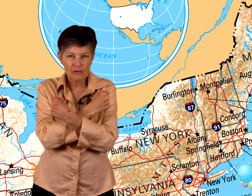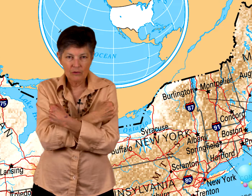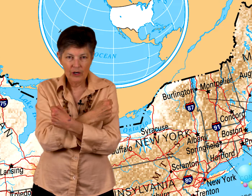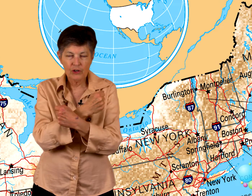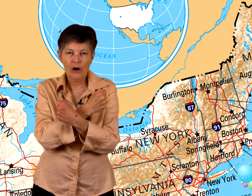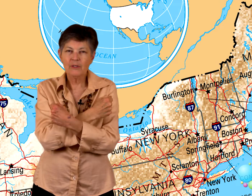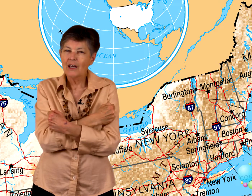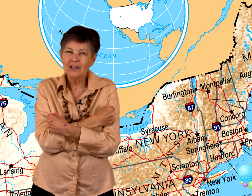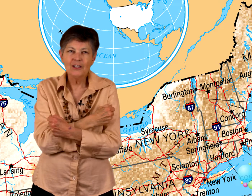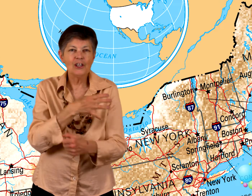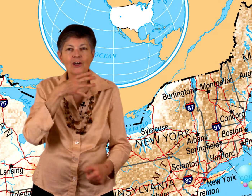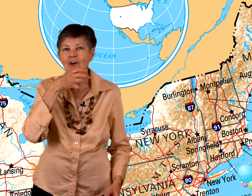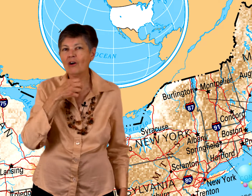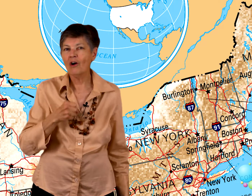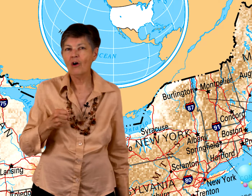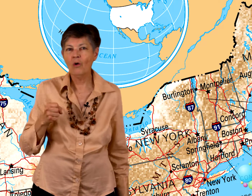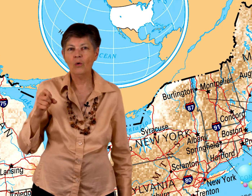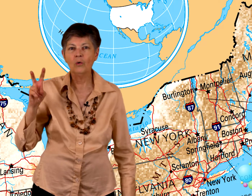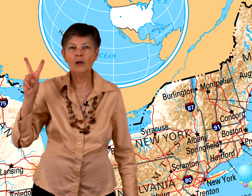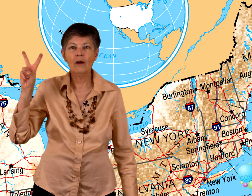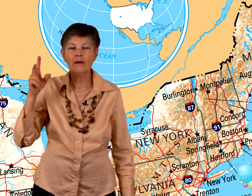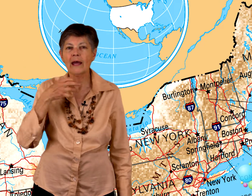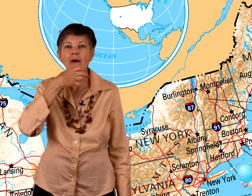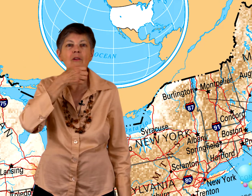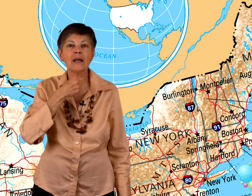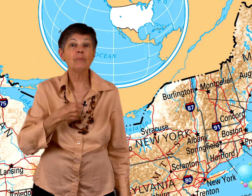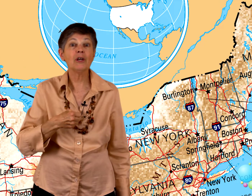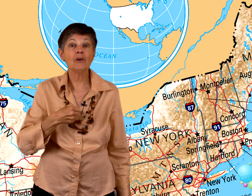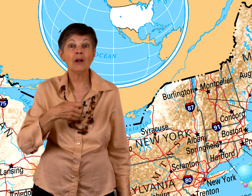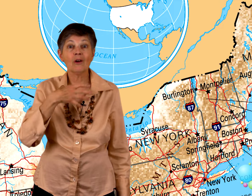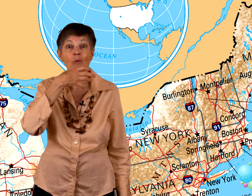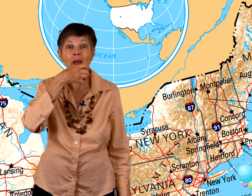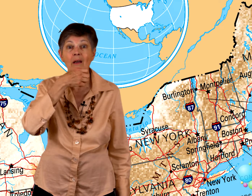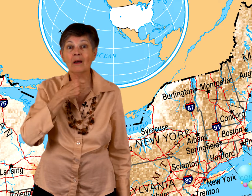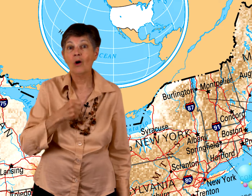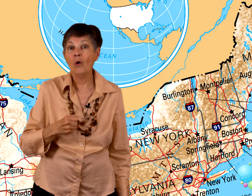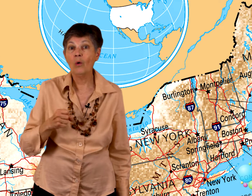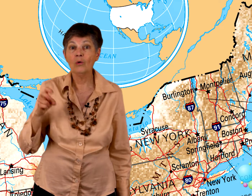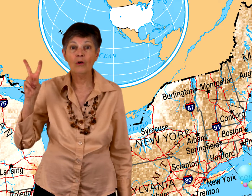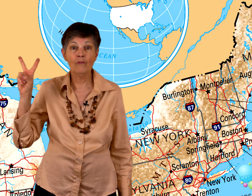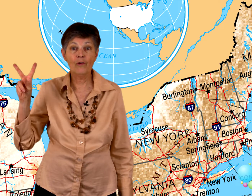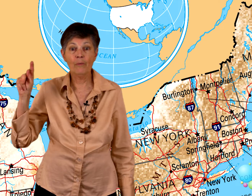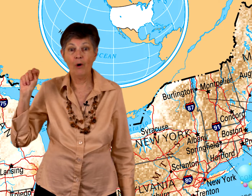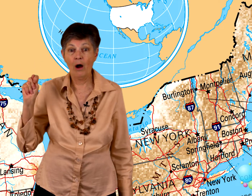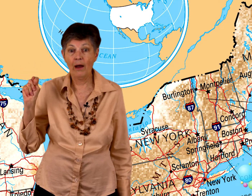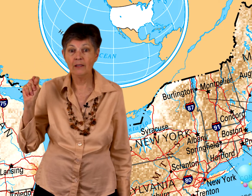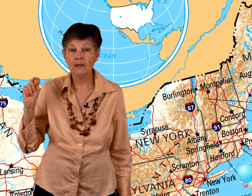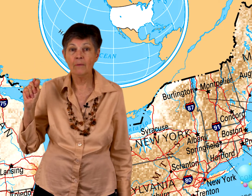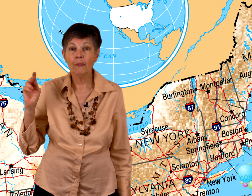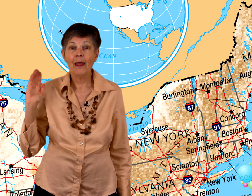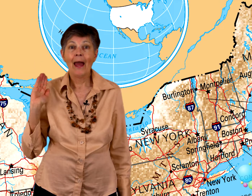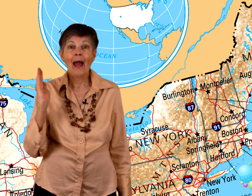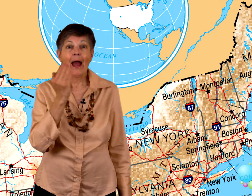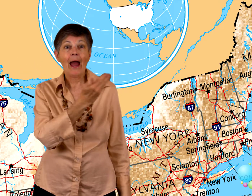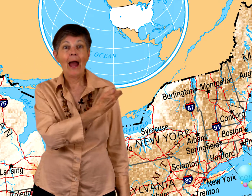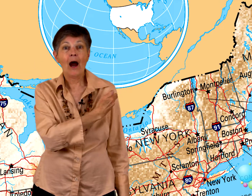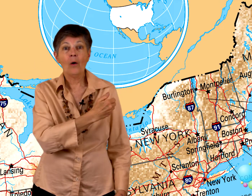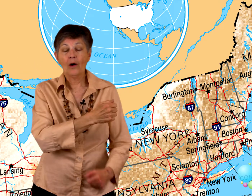cross your arms. Dear old. Like a beard on an old man. Old Vermont. Our